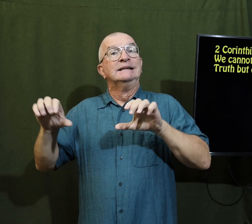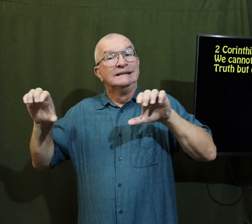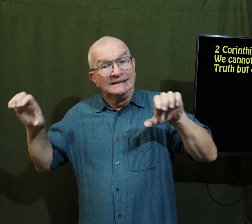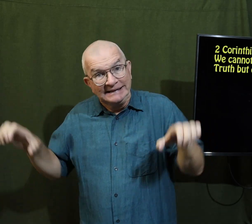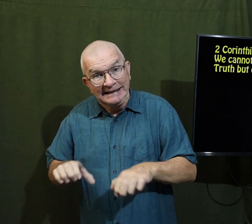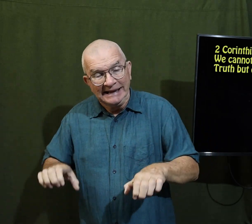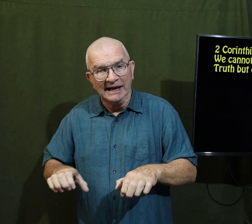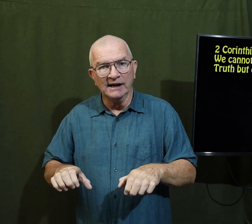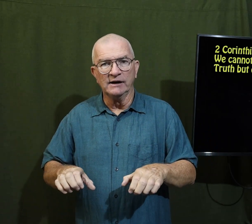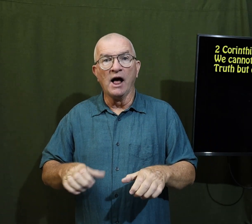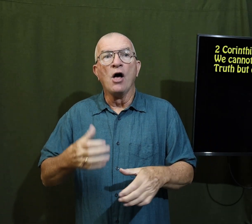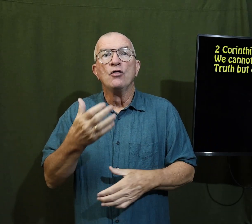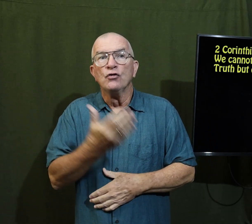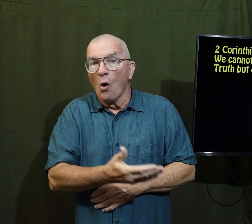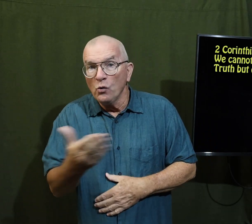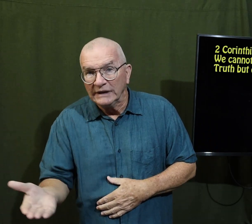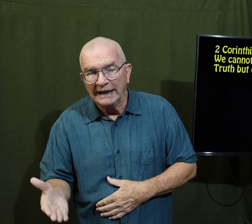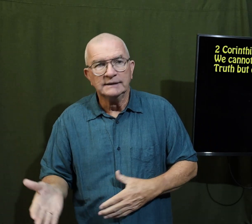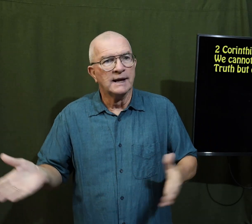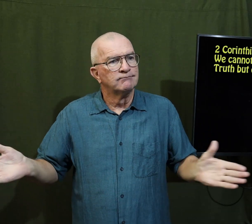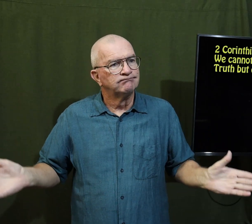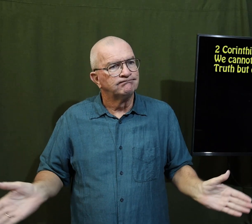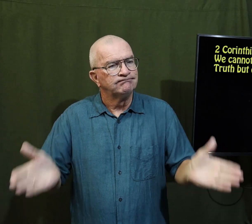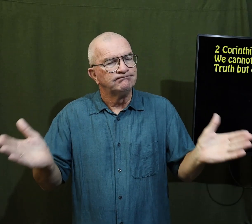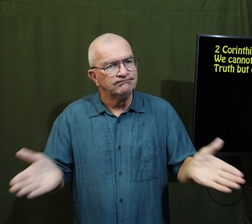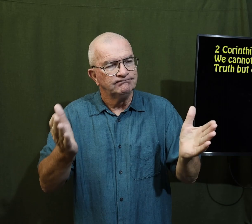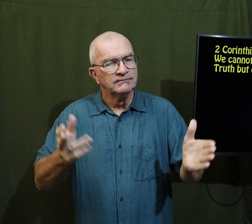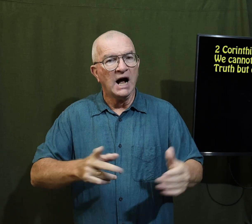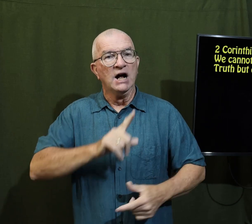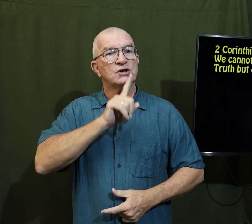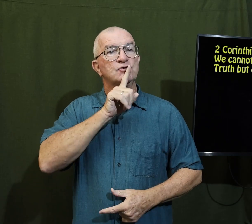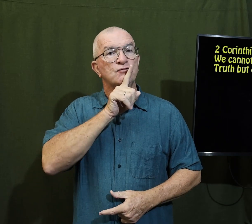in his life he did those things to encourage true things